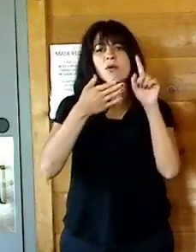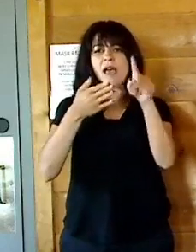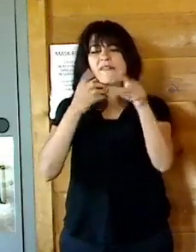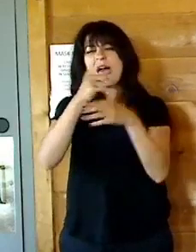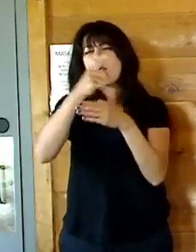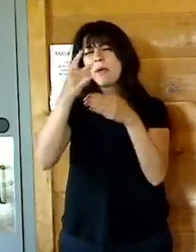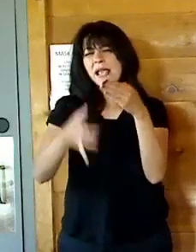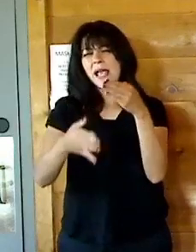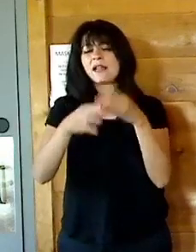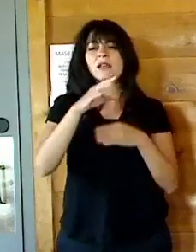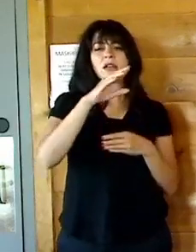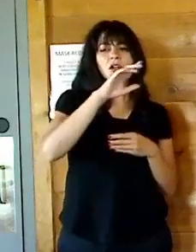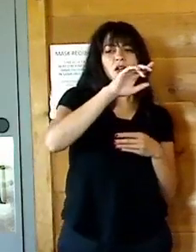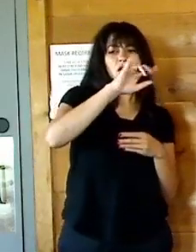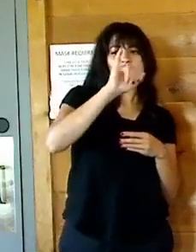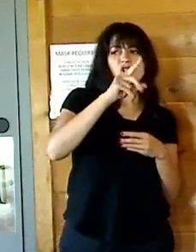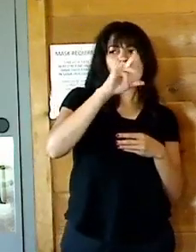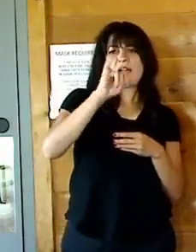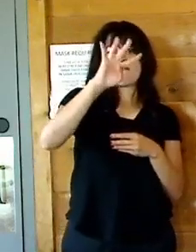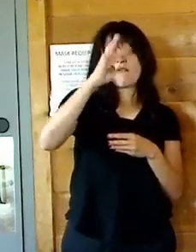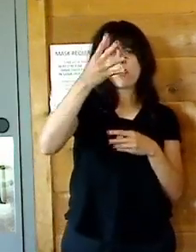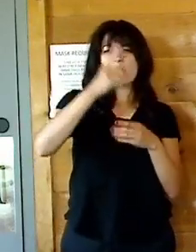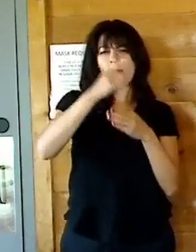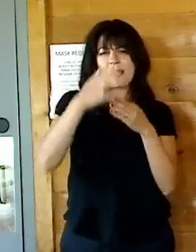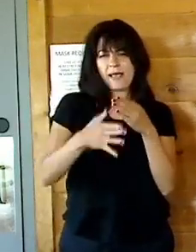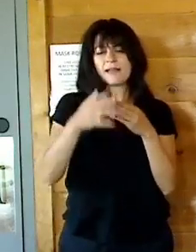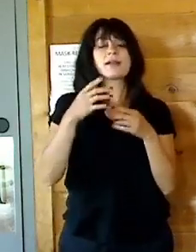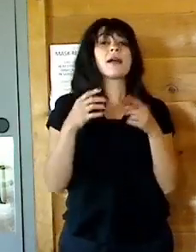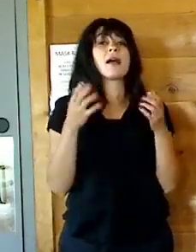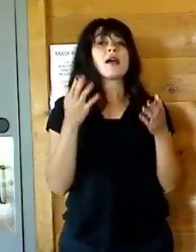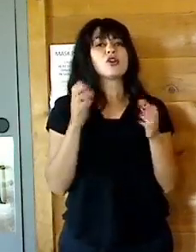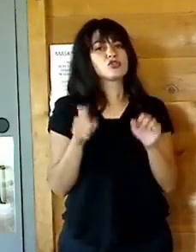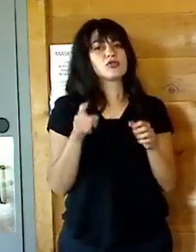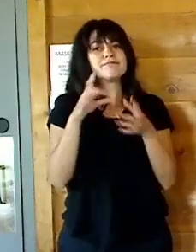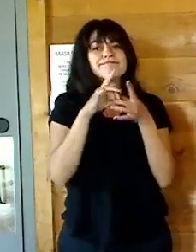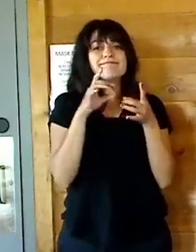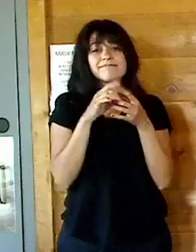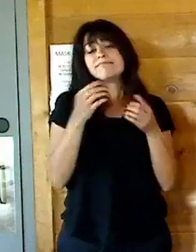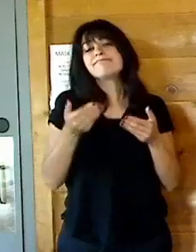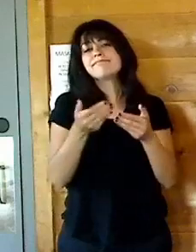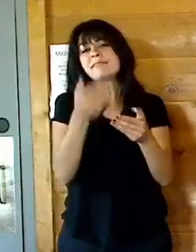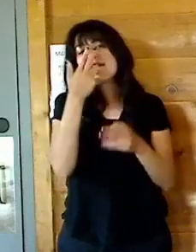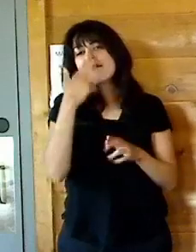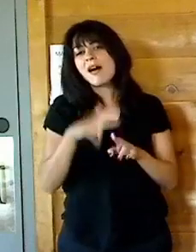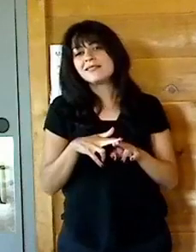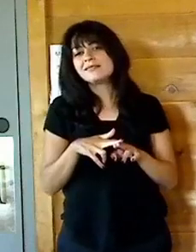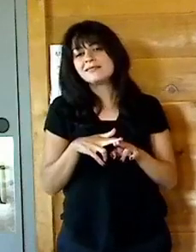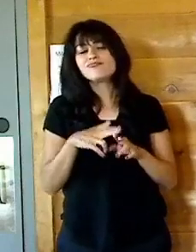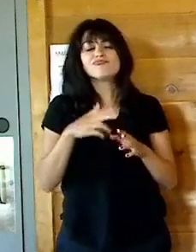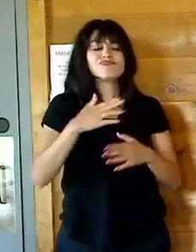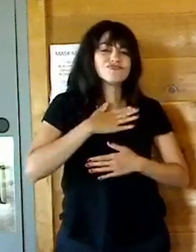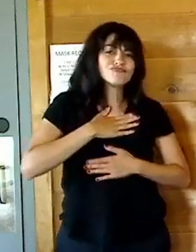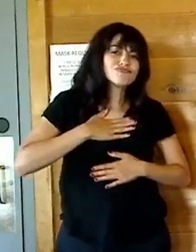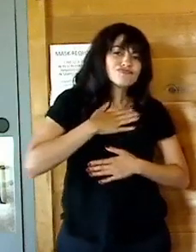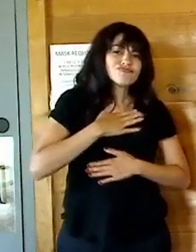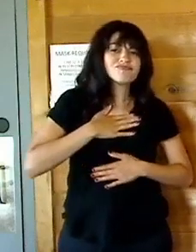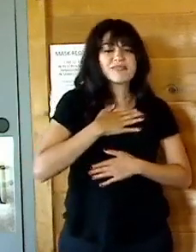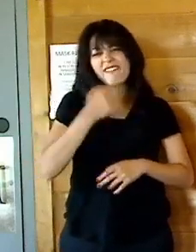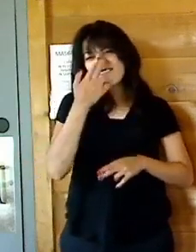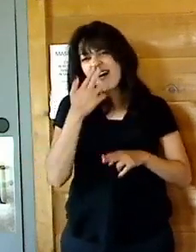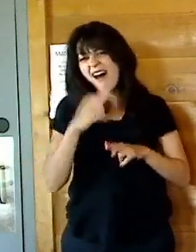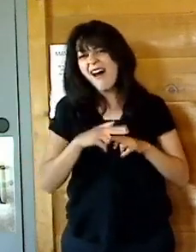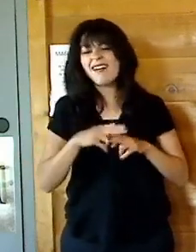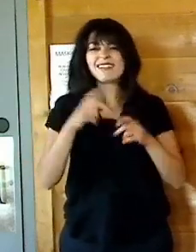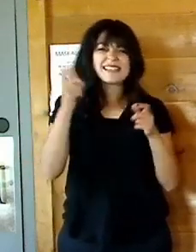4th of July Independence Day. A couple things we should probably say. One, go out and have fun. Yes. Celebrate. Of course, we